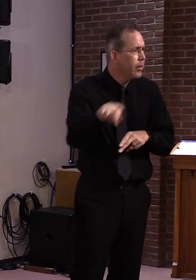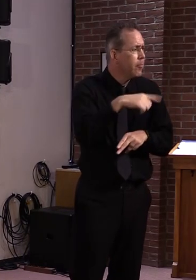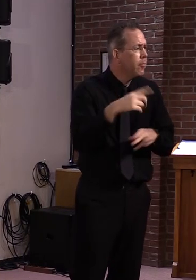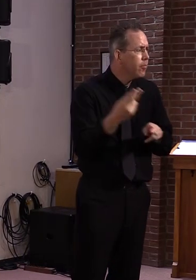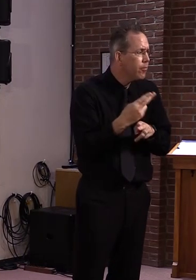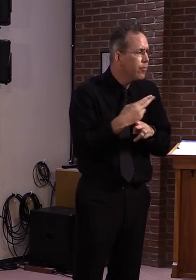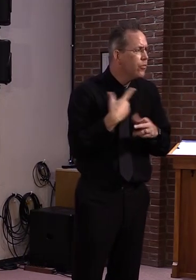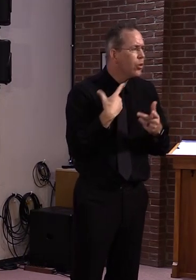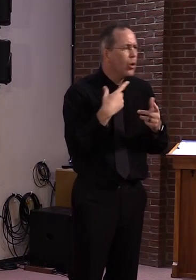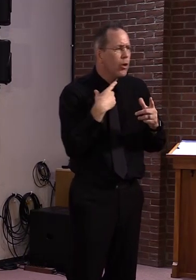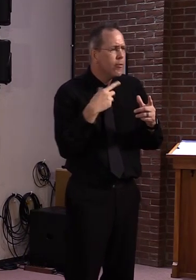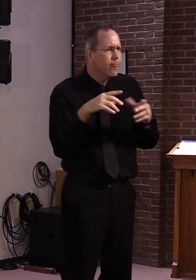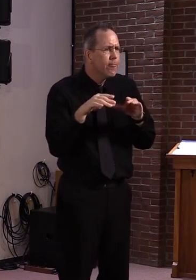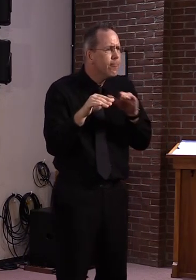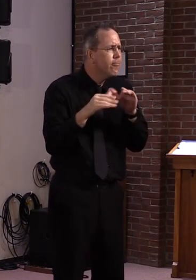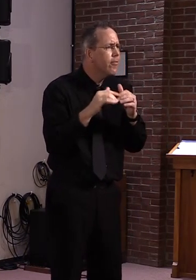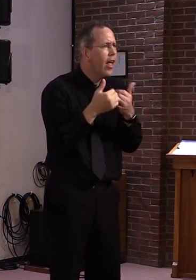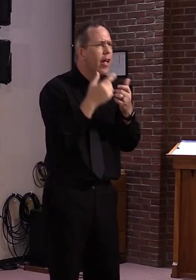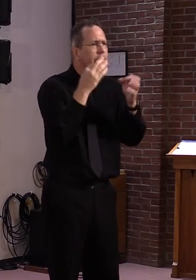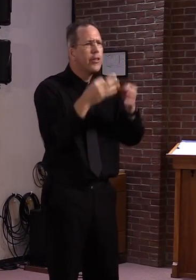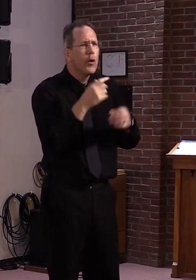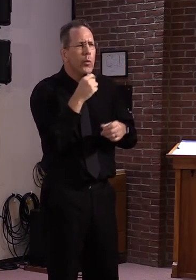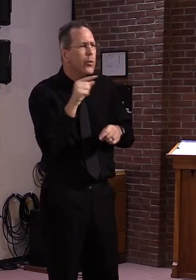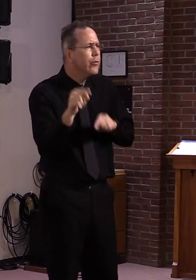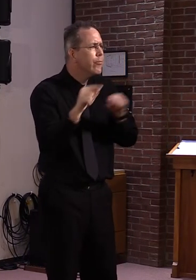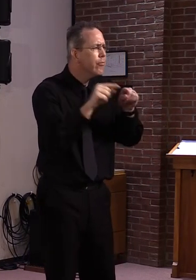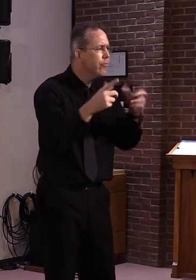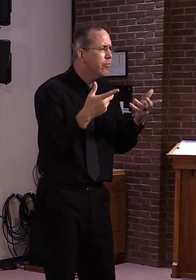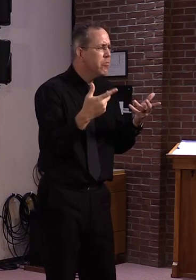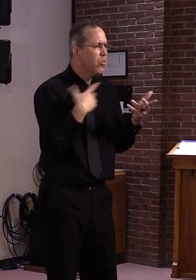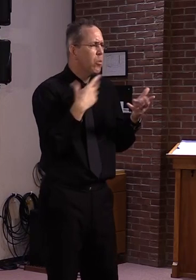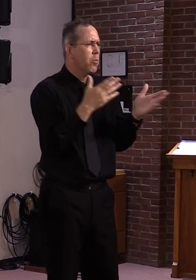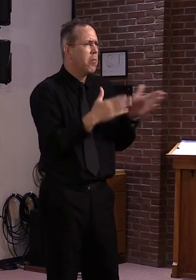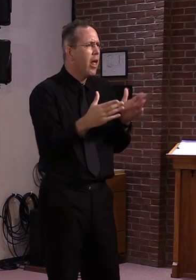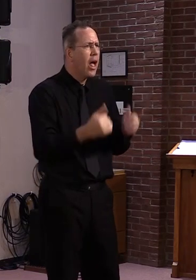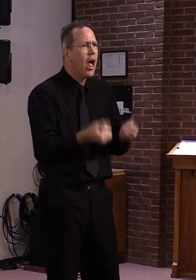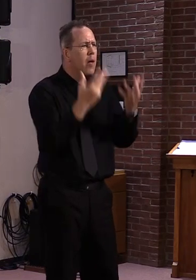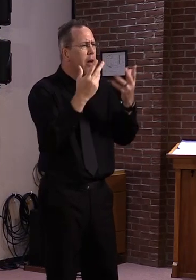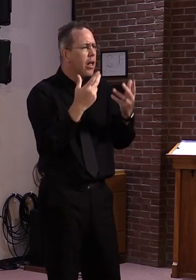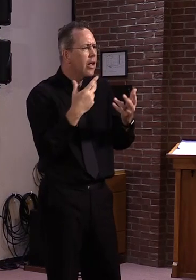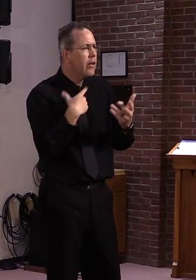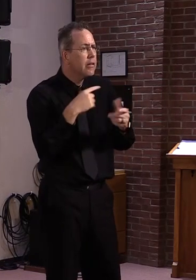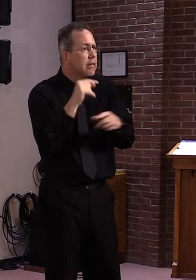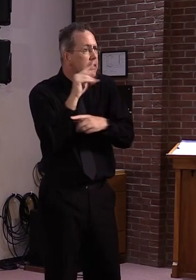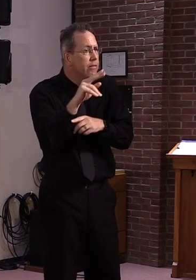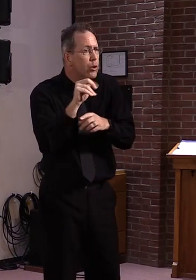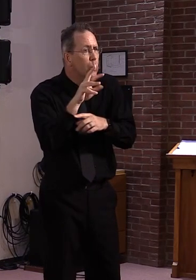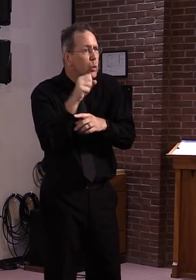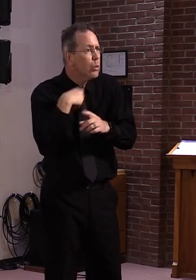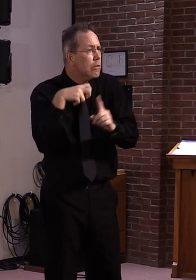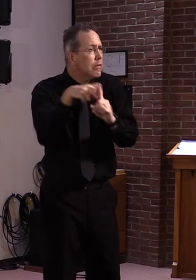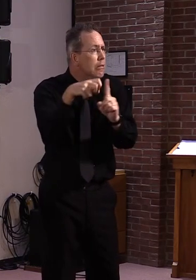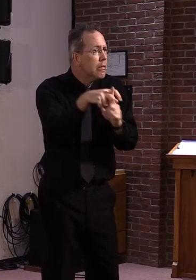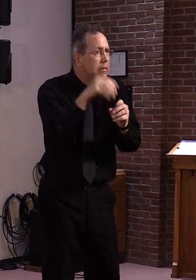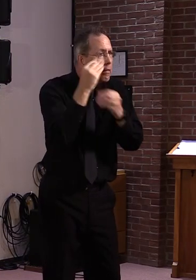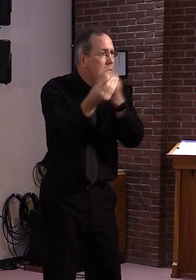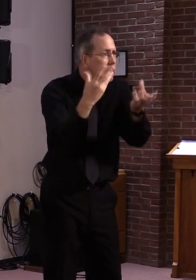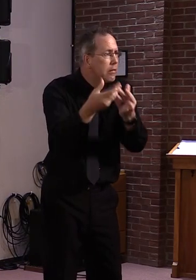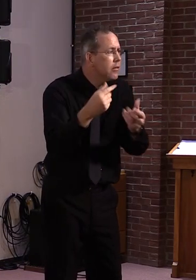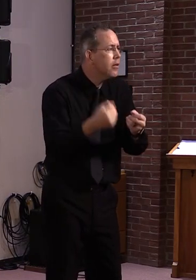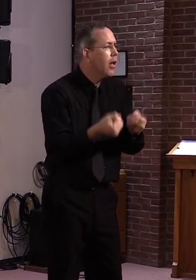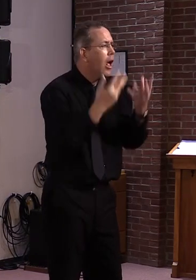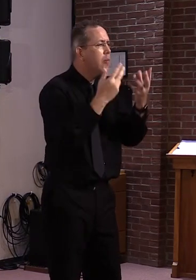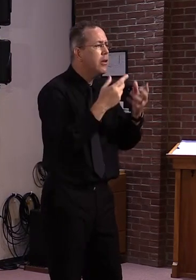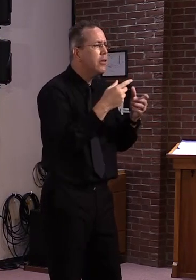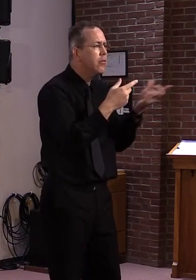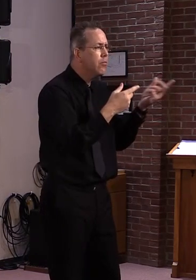The camp have not been determined how much will go where. But it's definitely going to be social media. It's definitely going to be